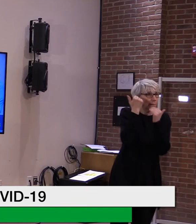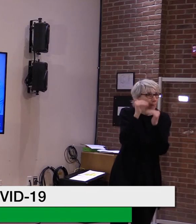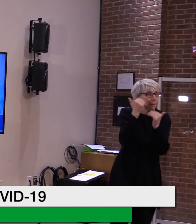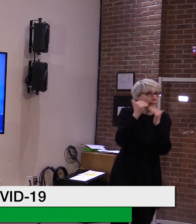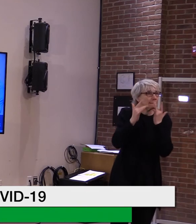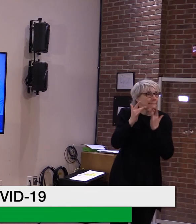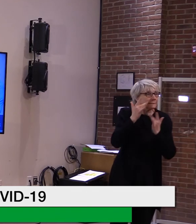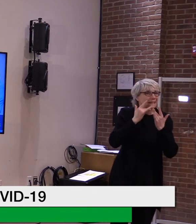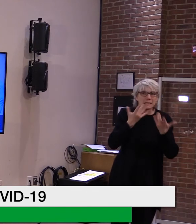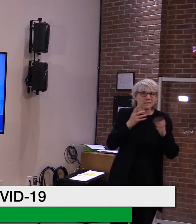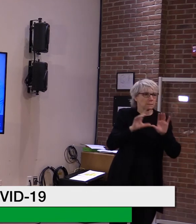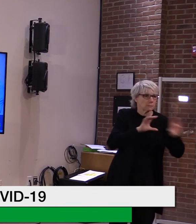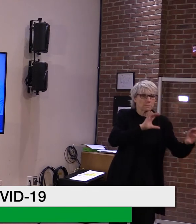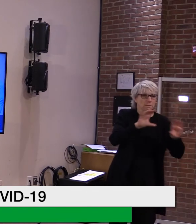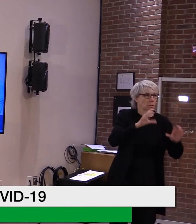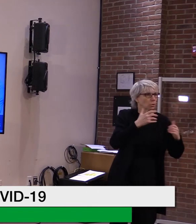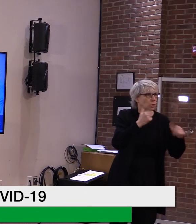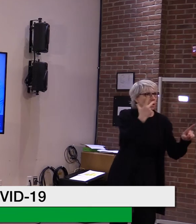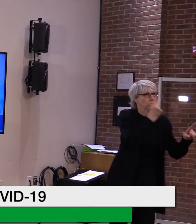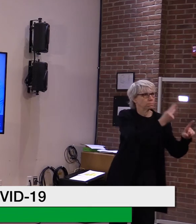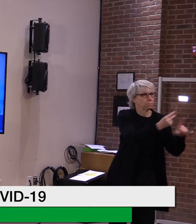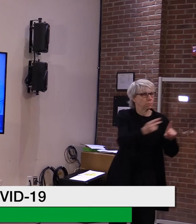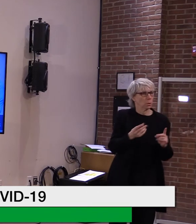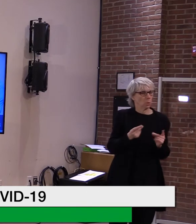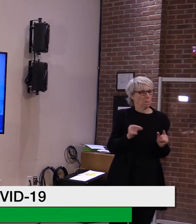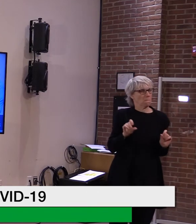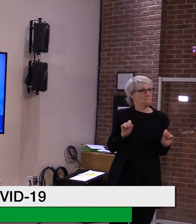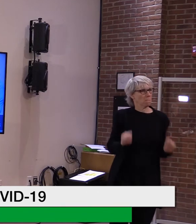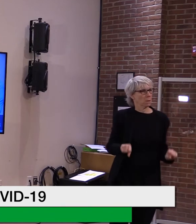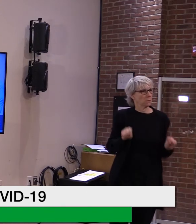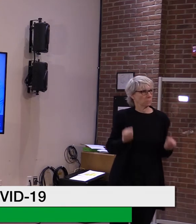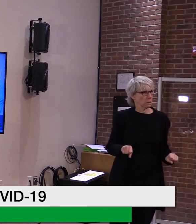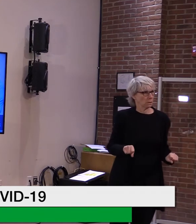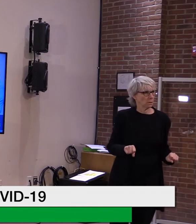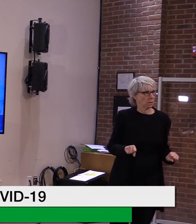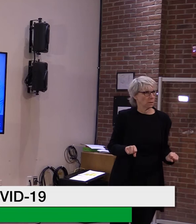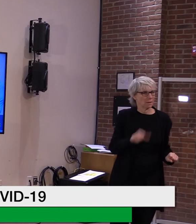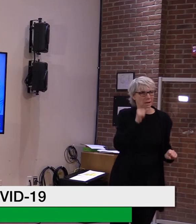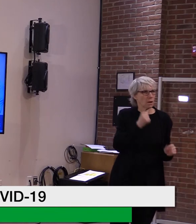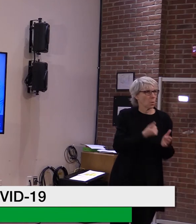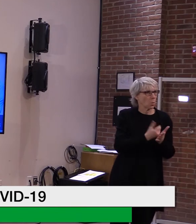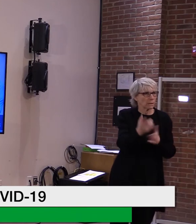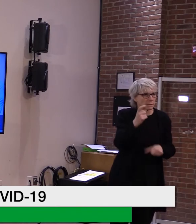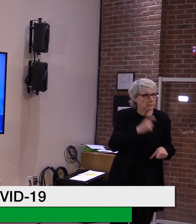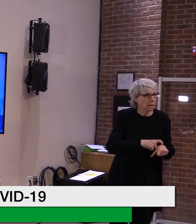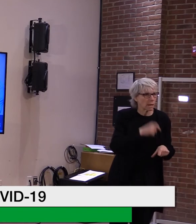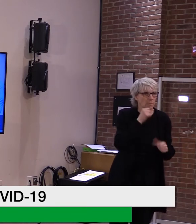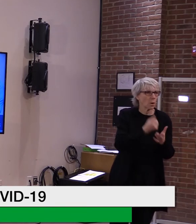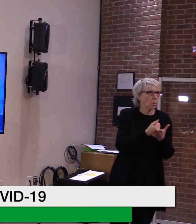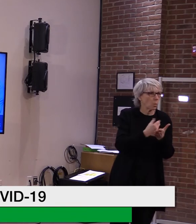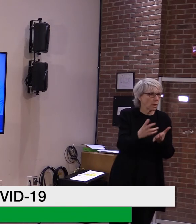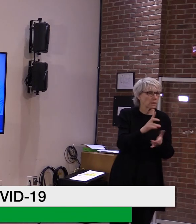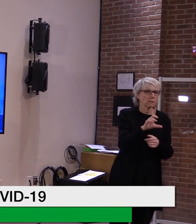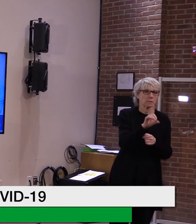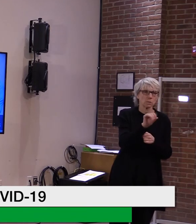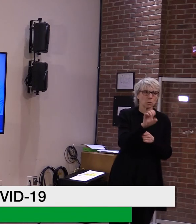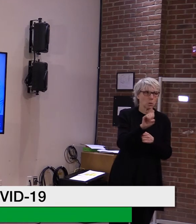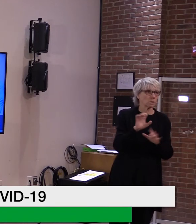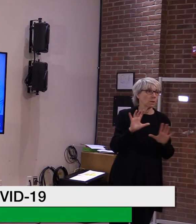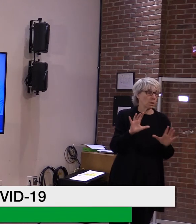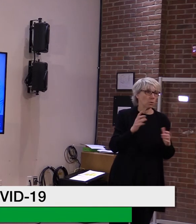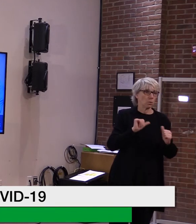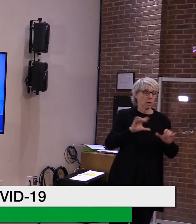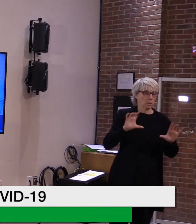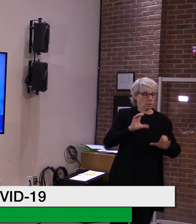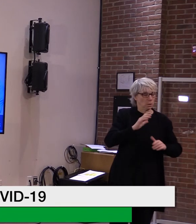way to distribute that, that supply in the most efficient and effective way as possible. We've used the